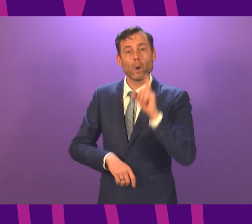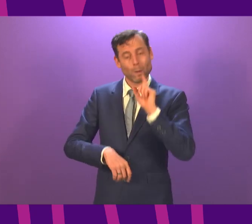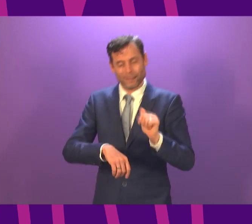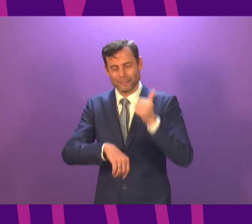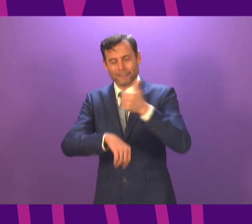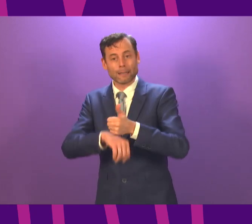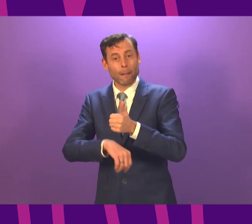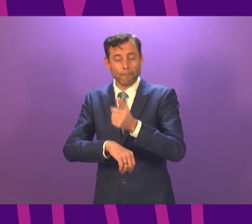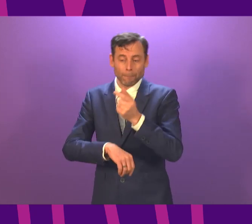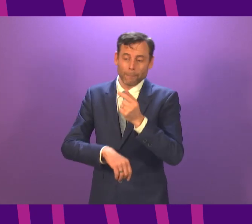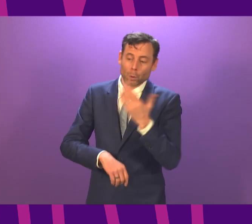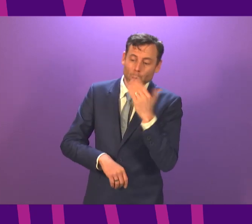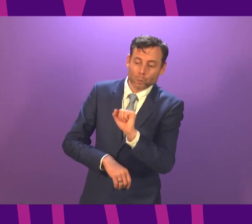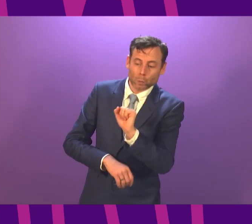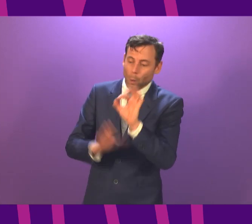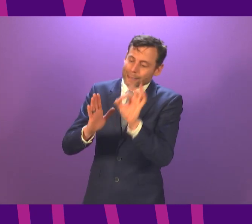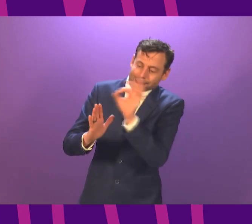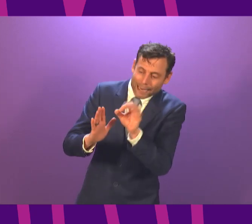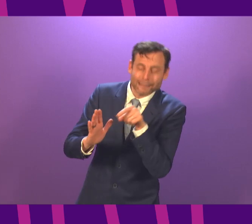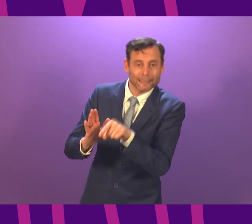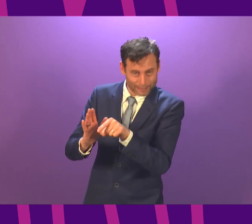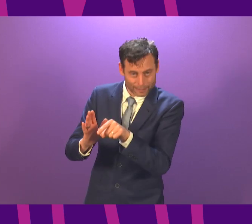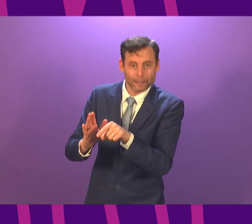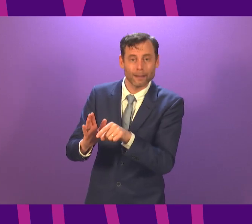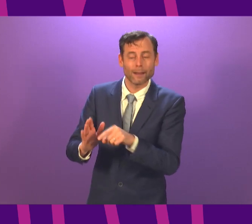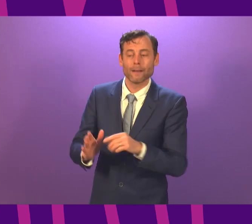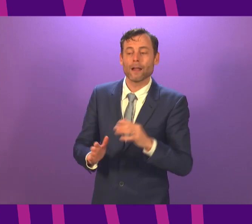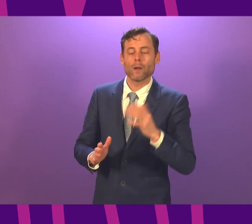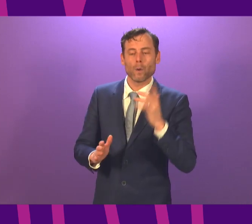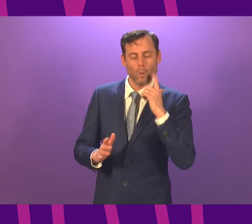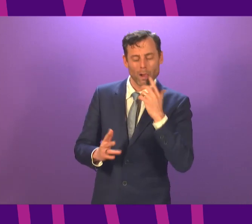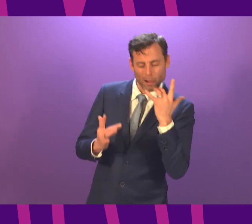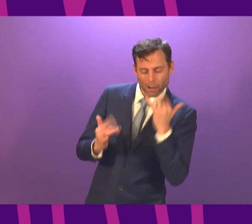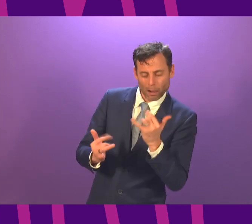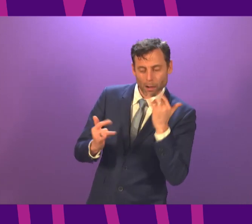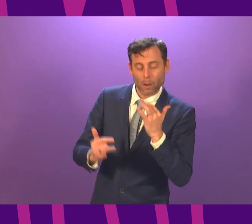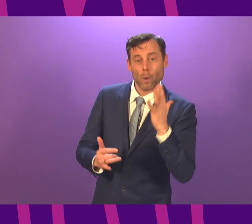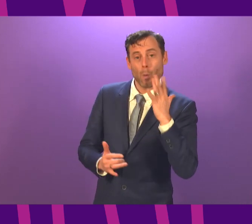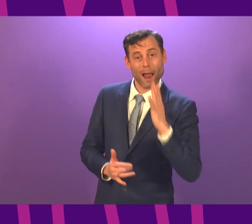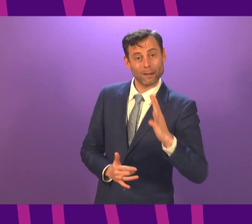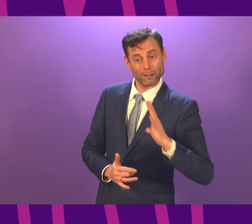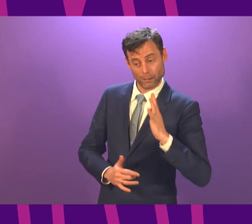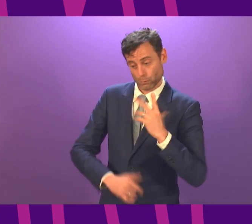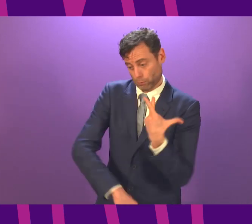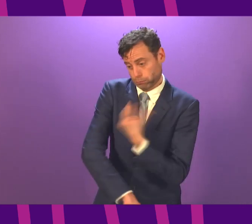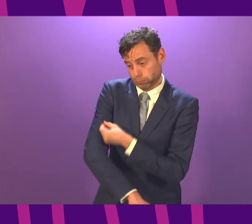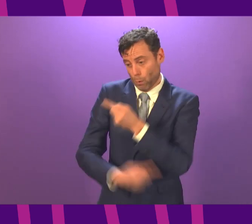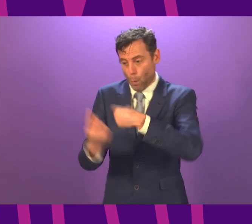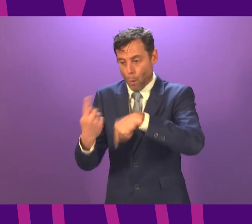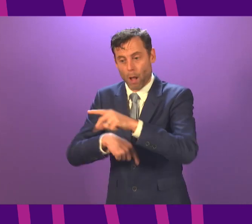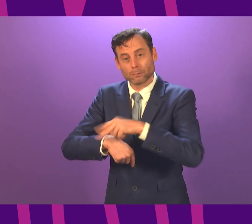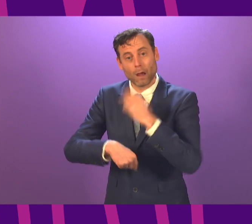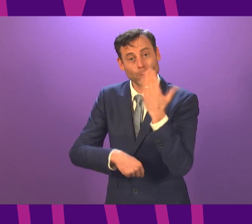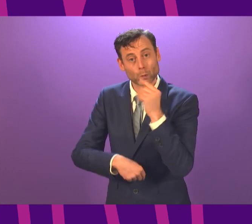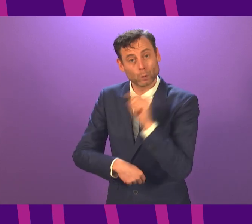schools and discussions about when in the context of the overall programme, it will be possible to vaccinate school staff. I want to be